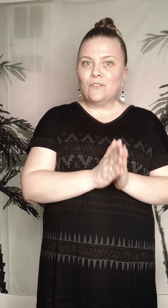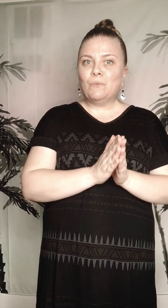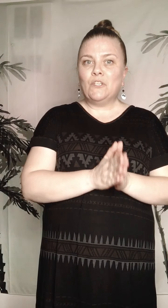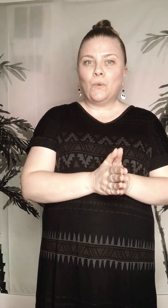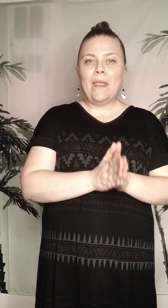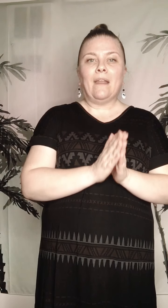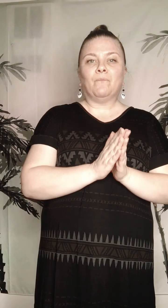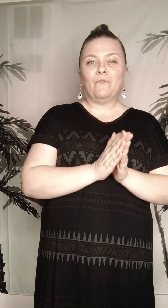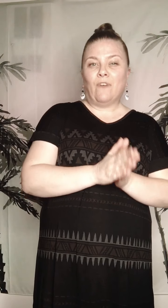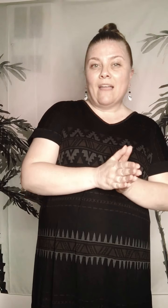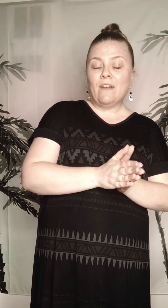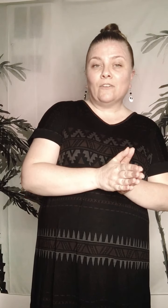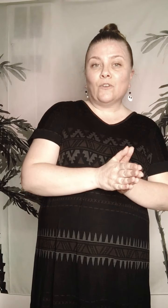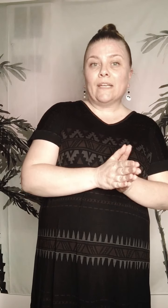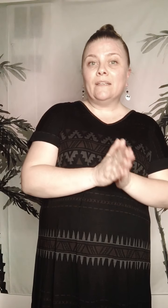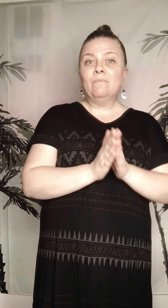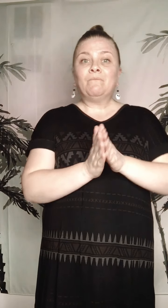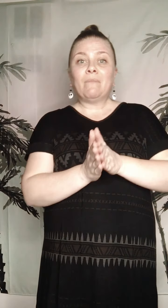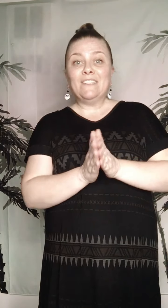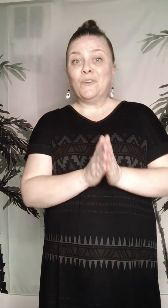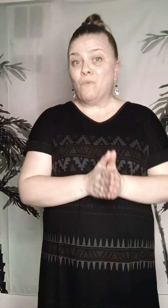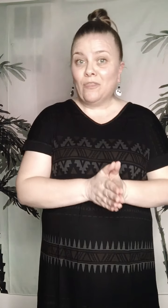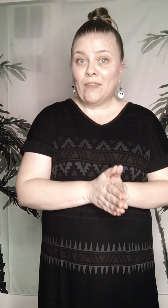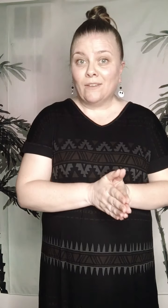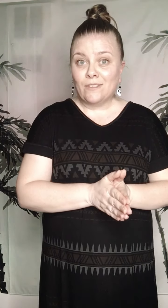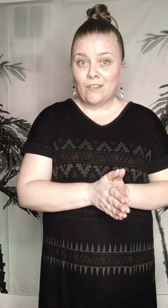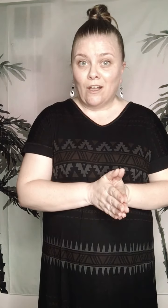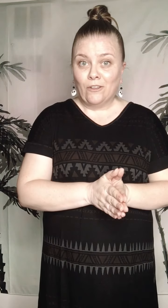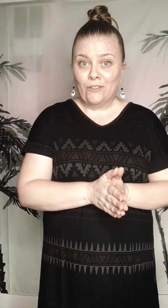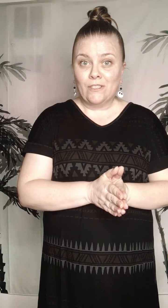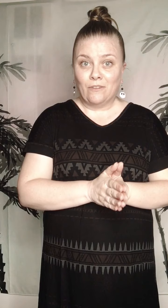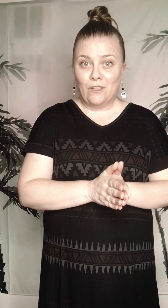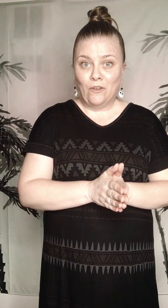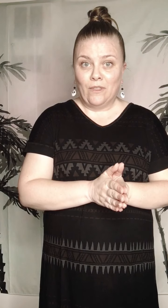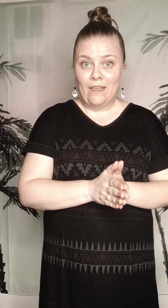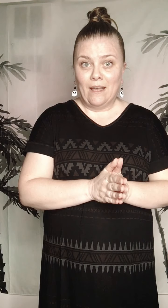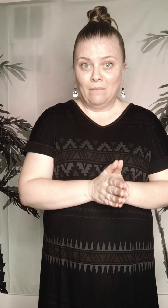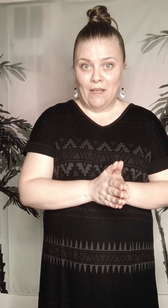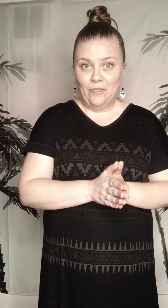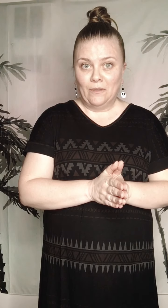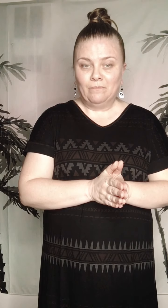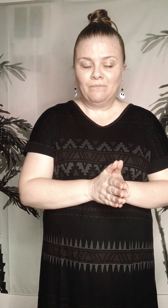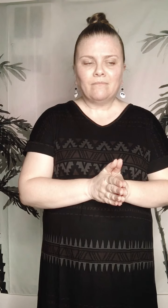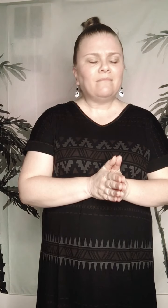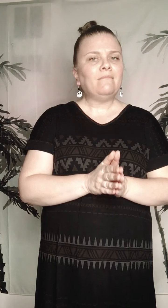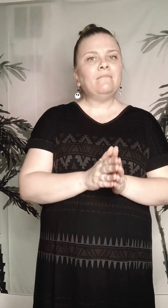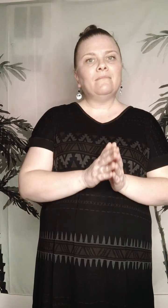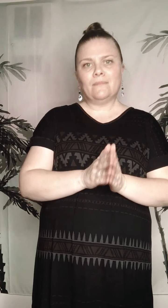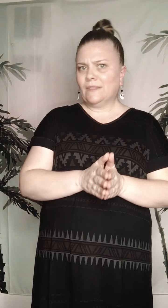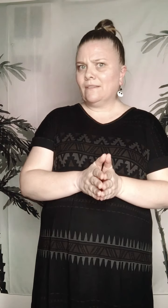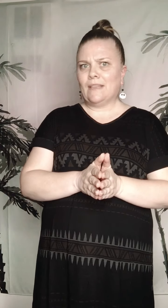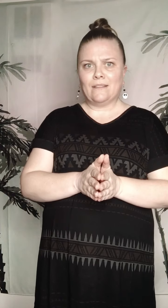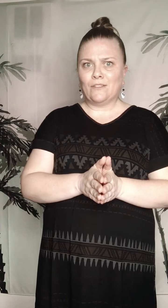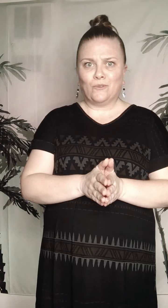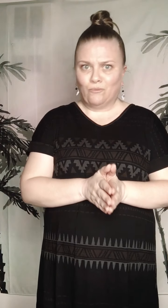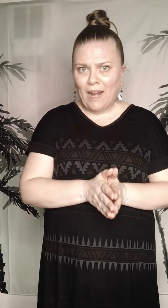between $500 to $1,000 of clothing a month. That's great!